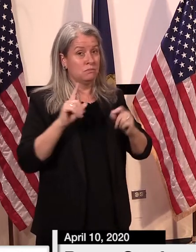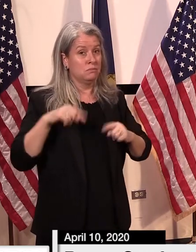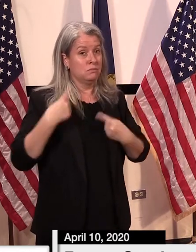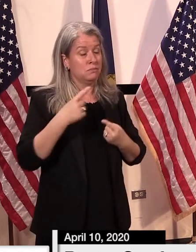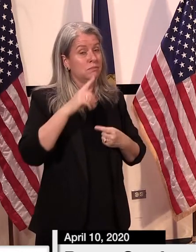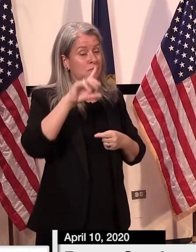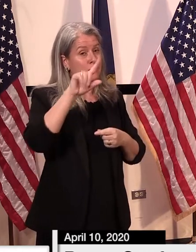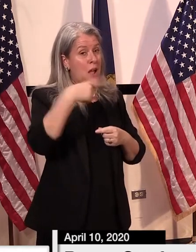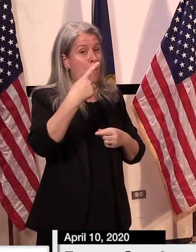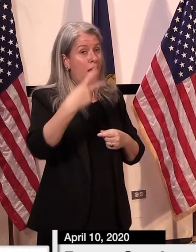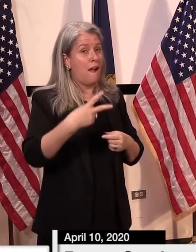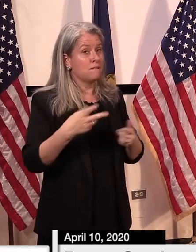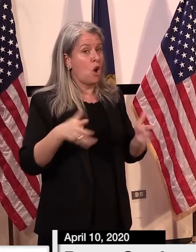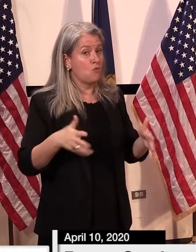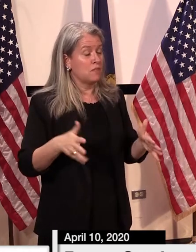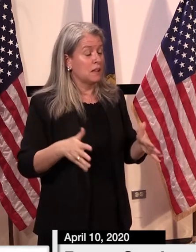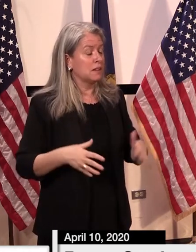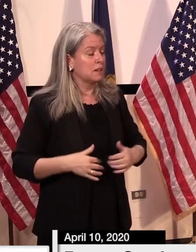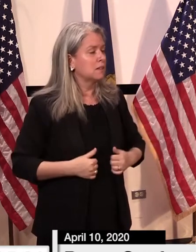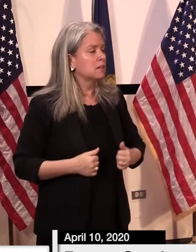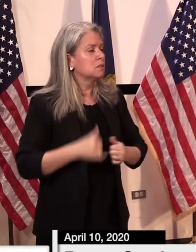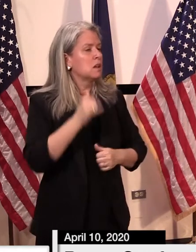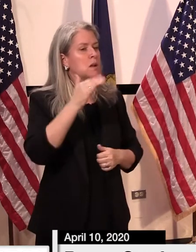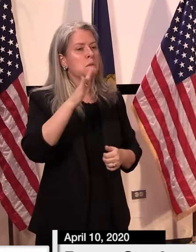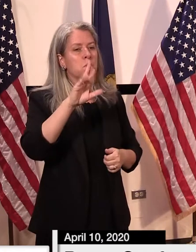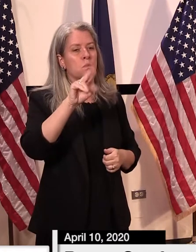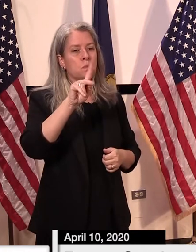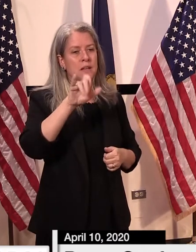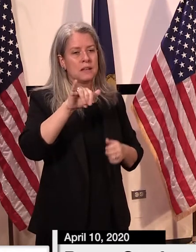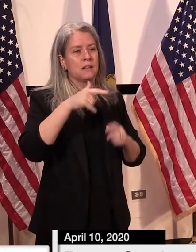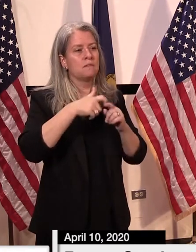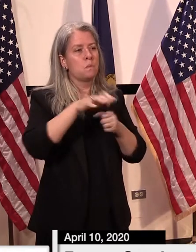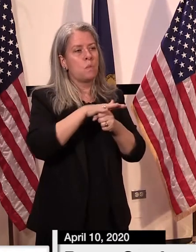this, so just everybody for awareness. Brittany, local 22.